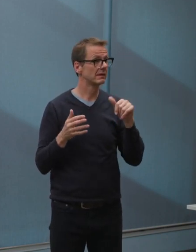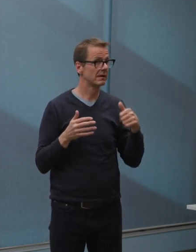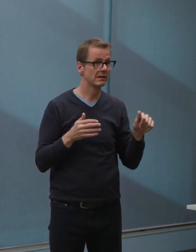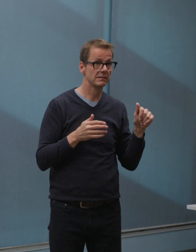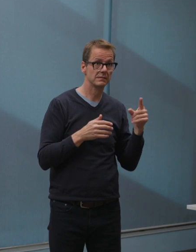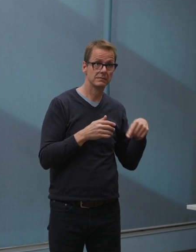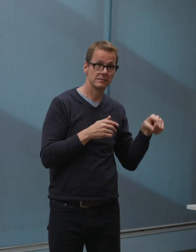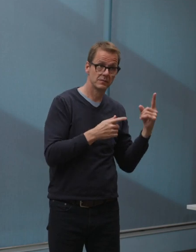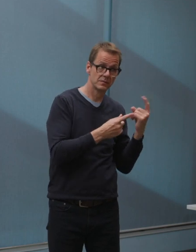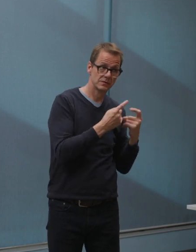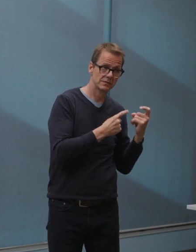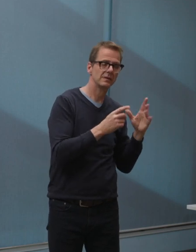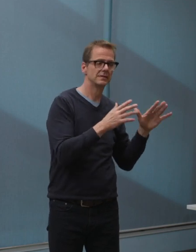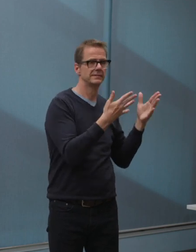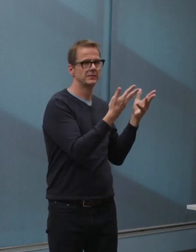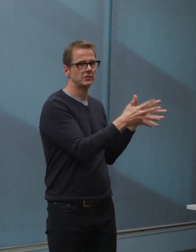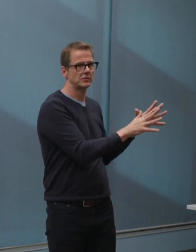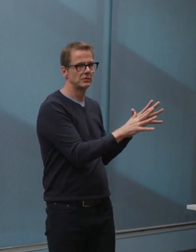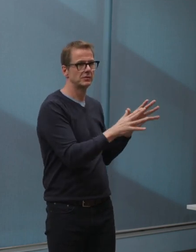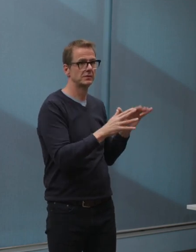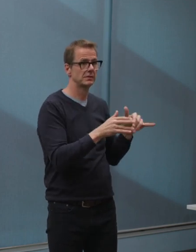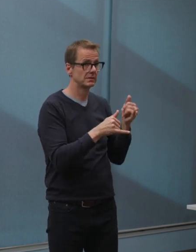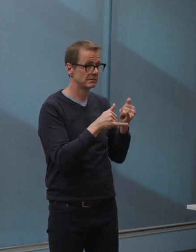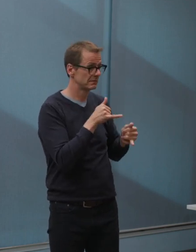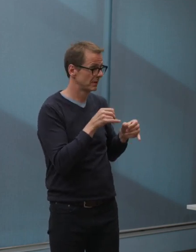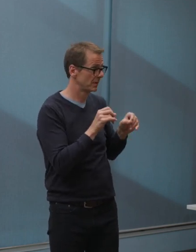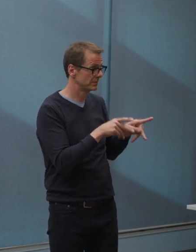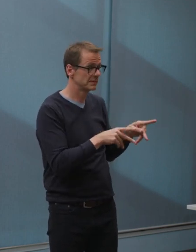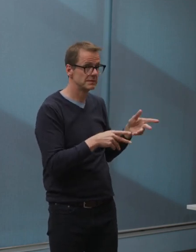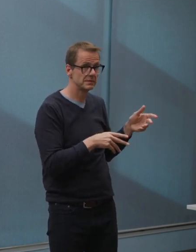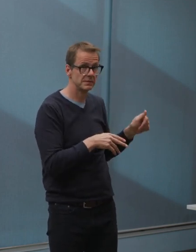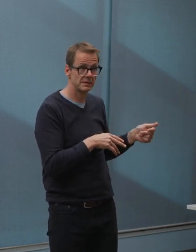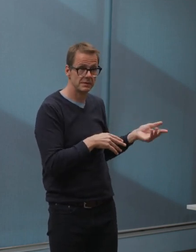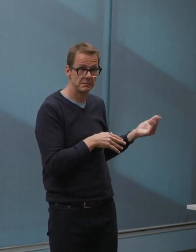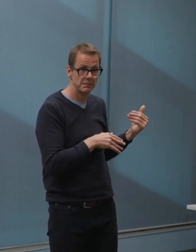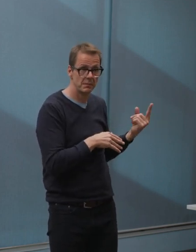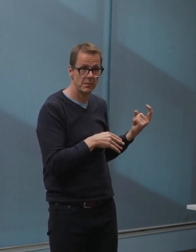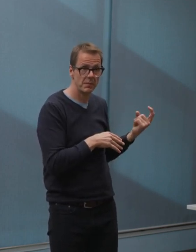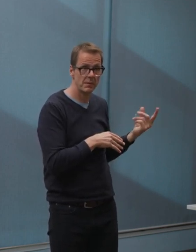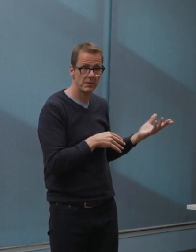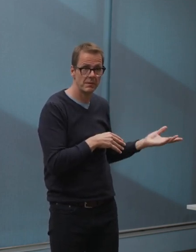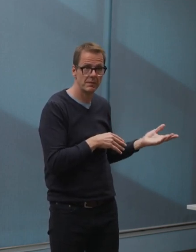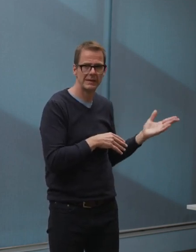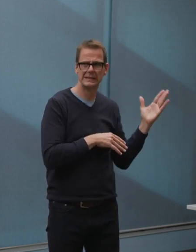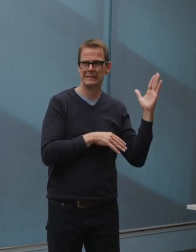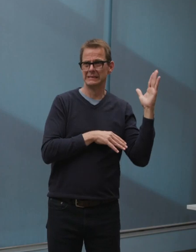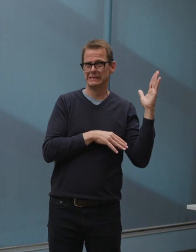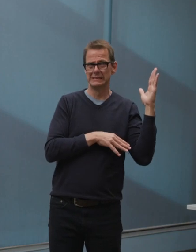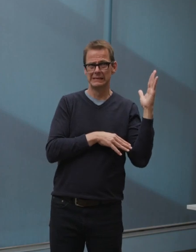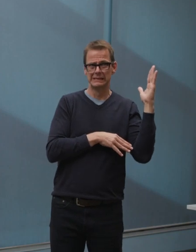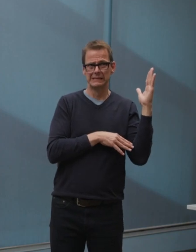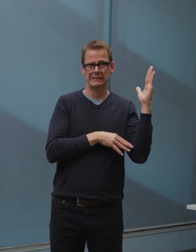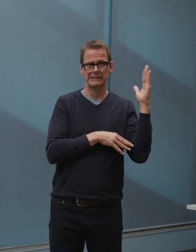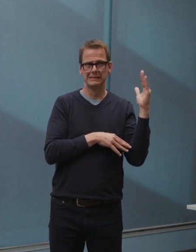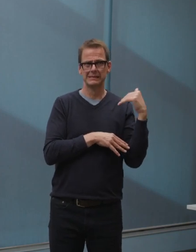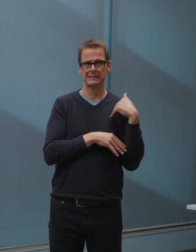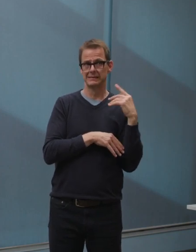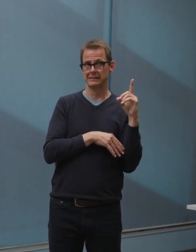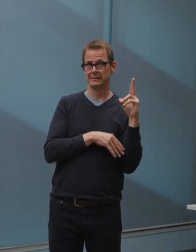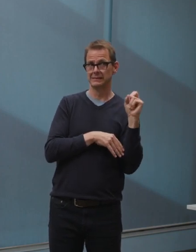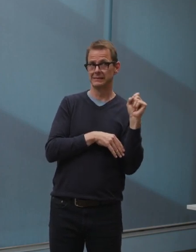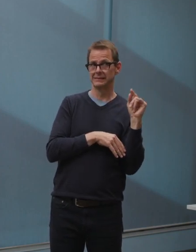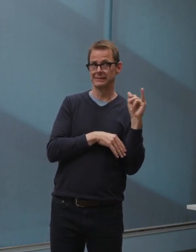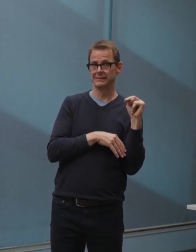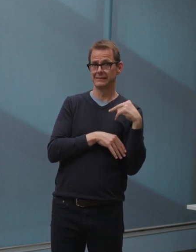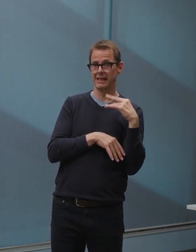goodbyes? Hi, it's Dustin. I haven't been able to ask a question. Oh, I beg your pardon. I missed you, Dustin. Please go ahead. Thank